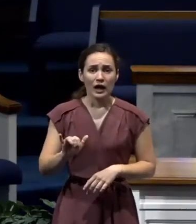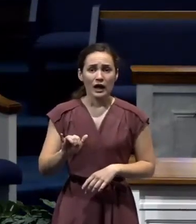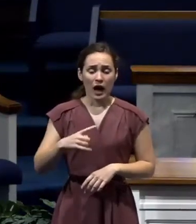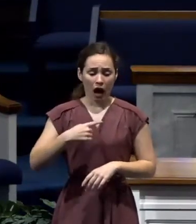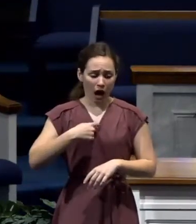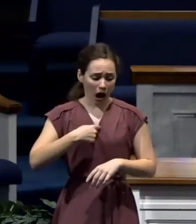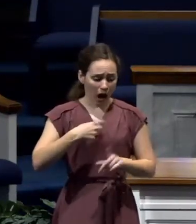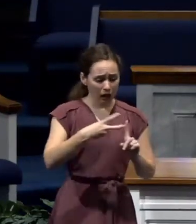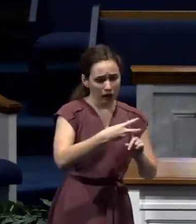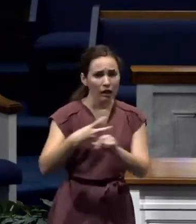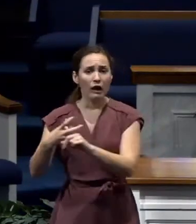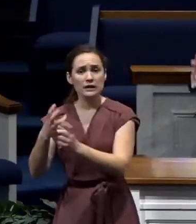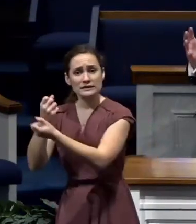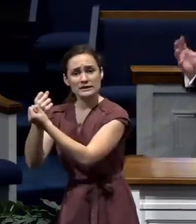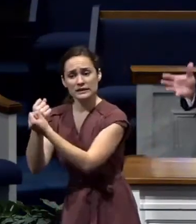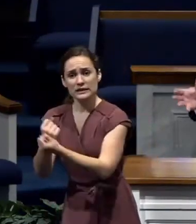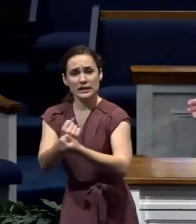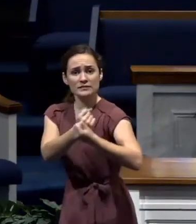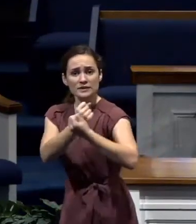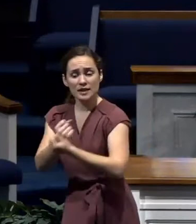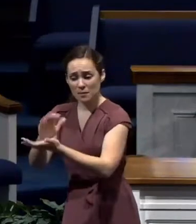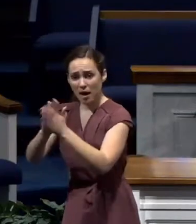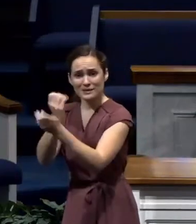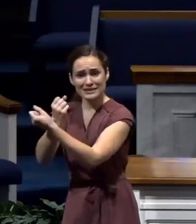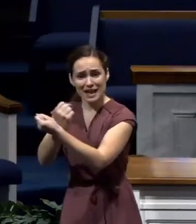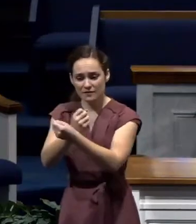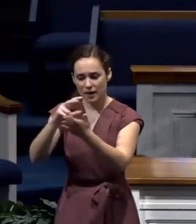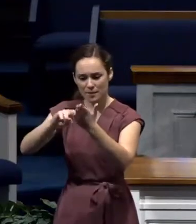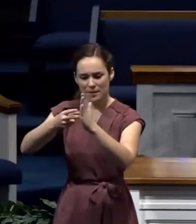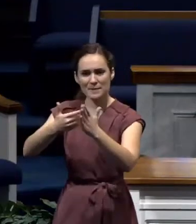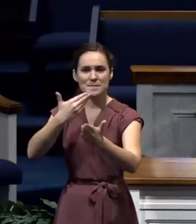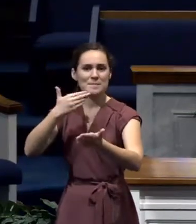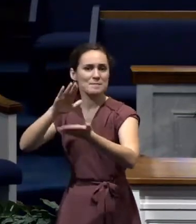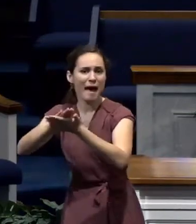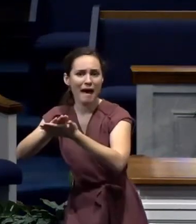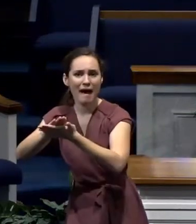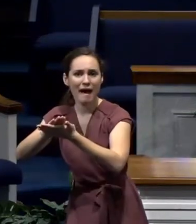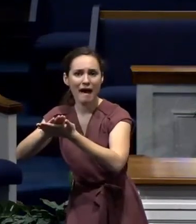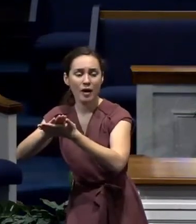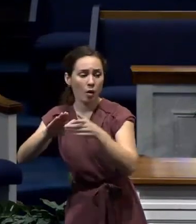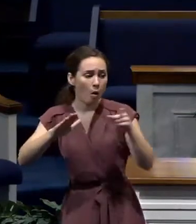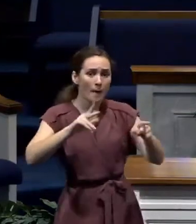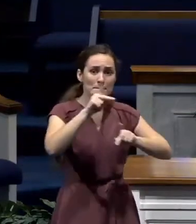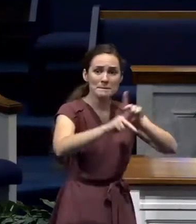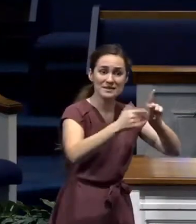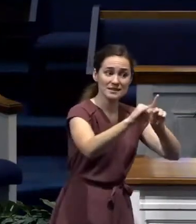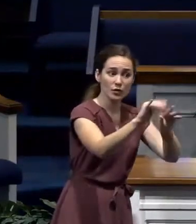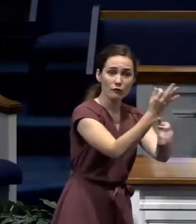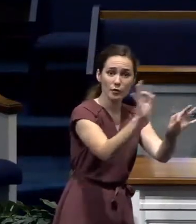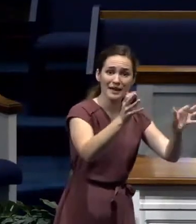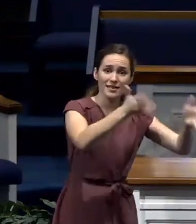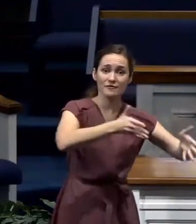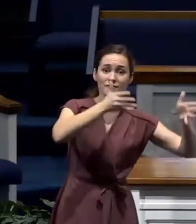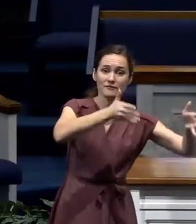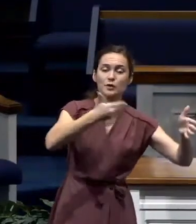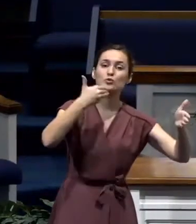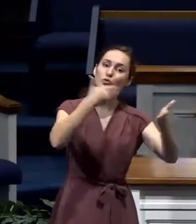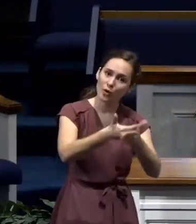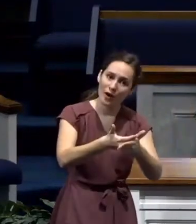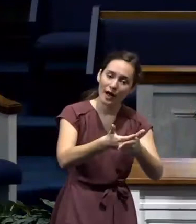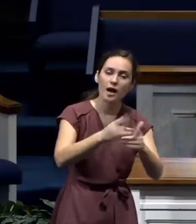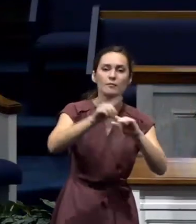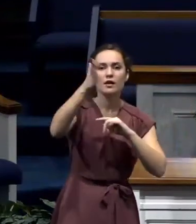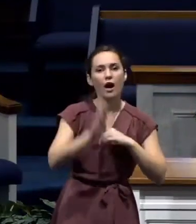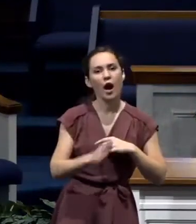captivity, those being carried away, that was bad. And the ones left behind, that was good. And God says, no, it's the exact